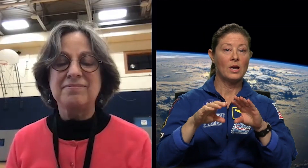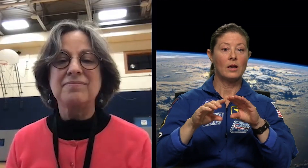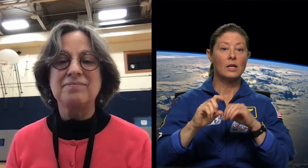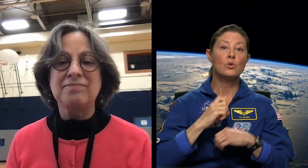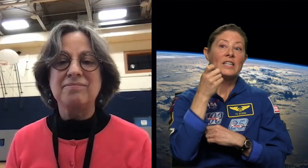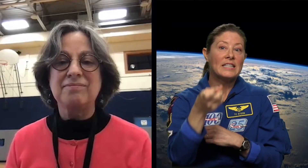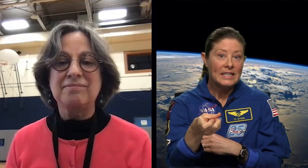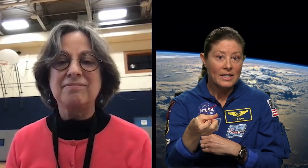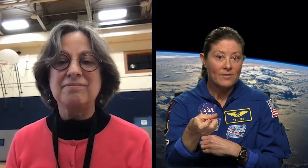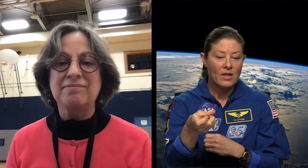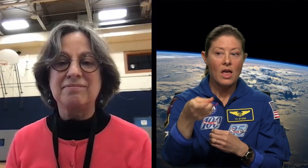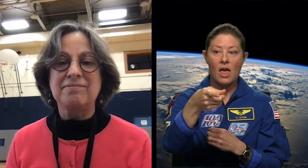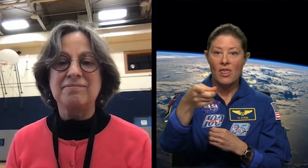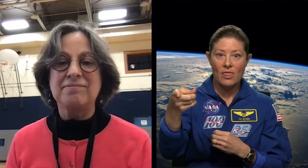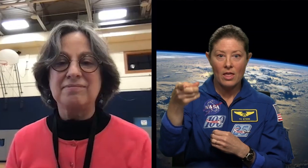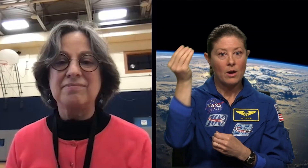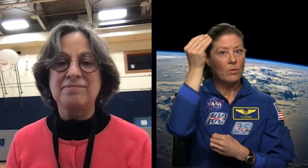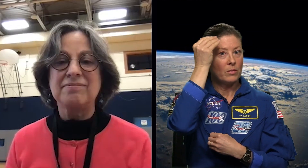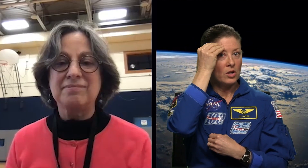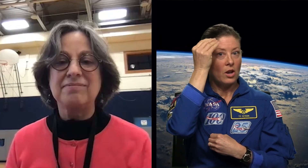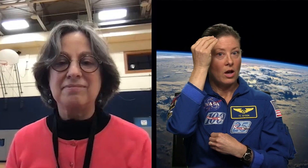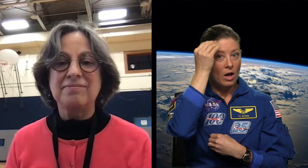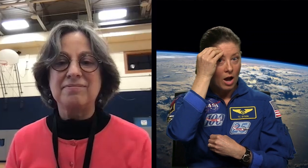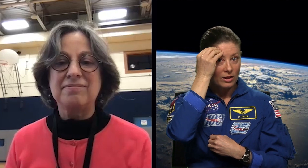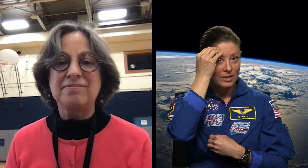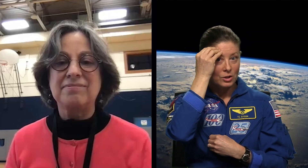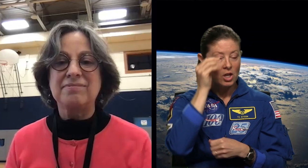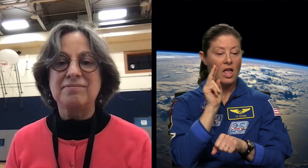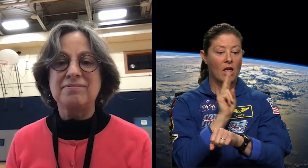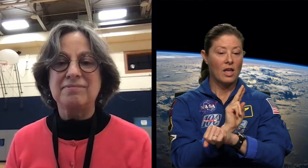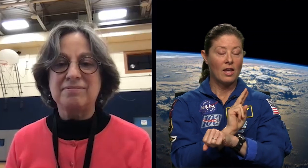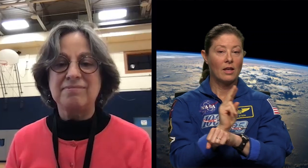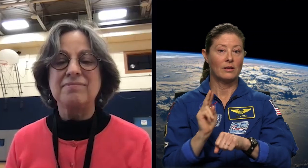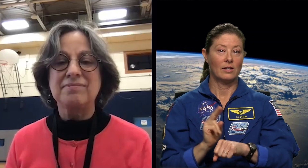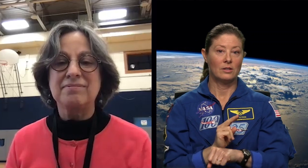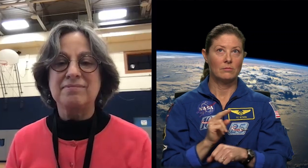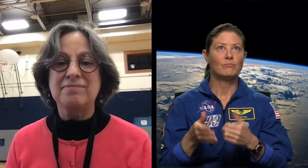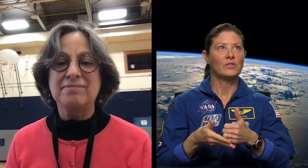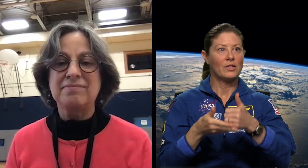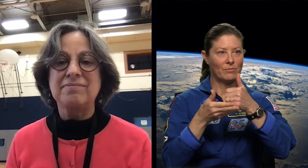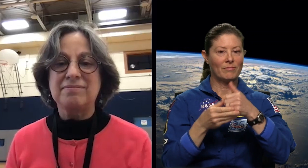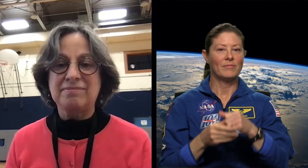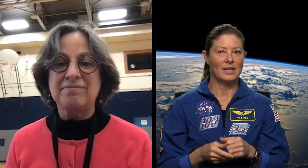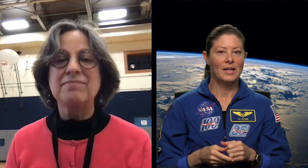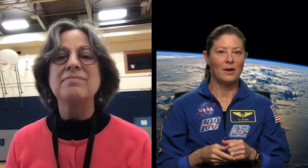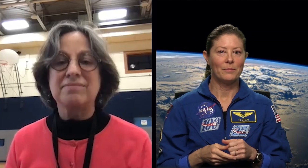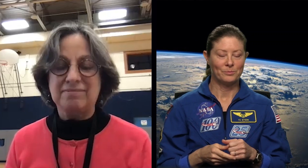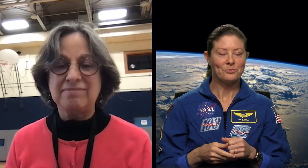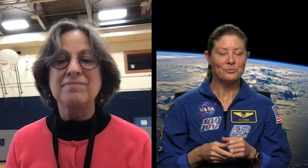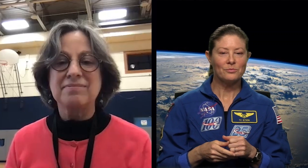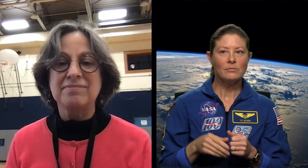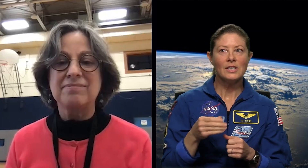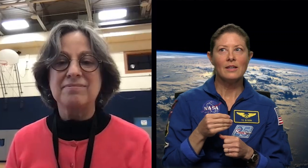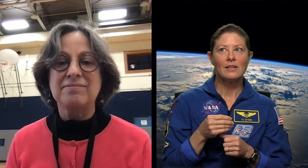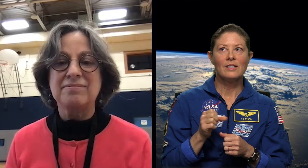you, you give them the knowledge to use that. It helps.